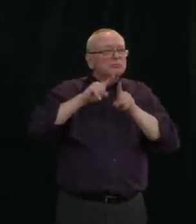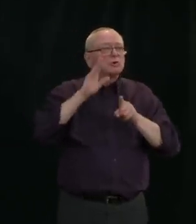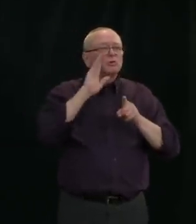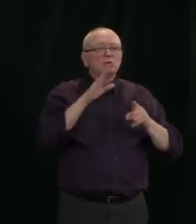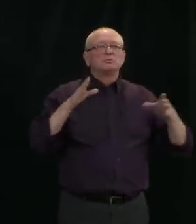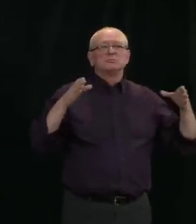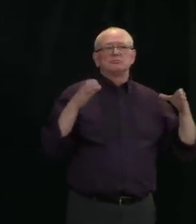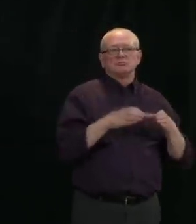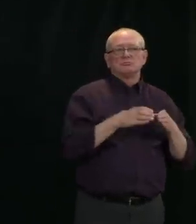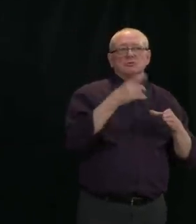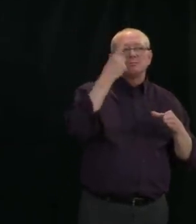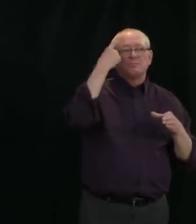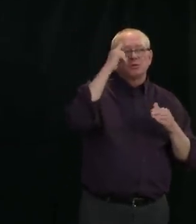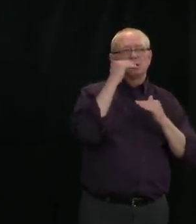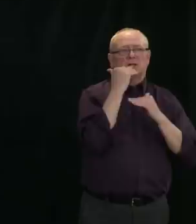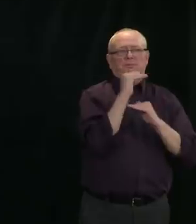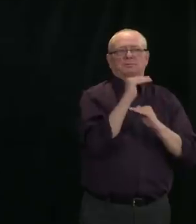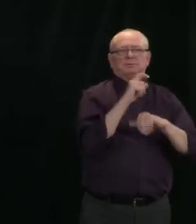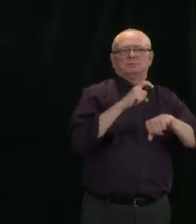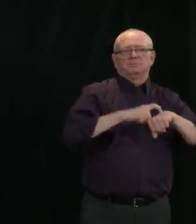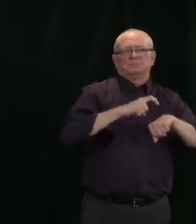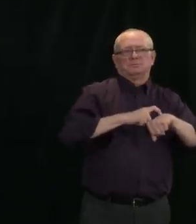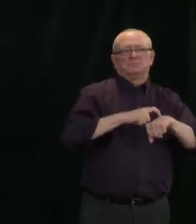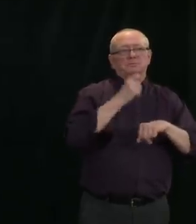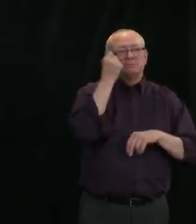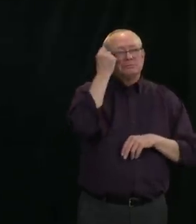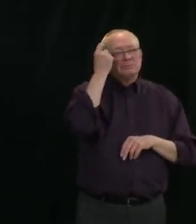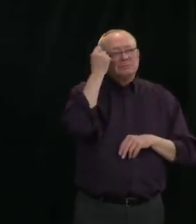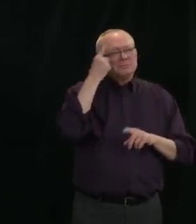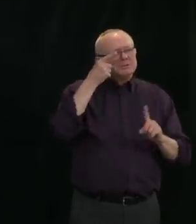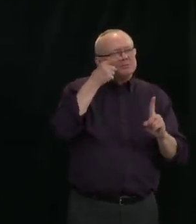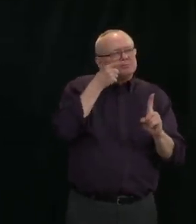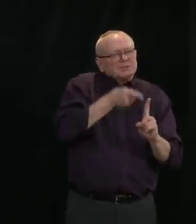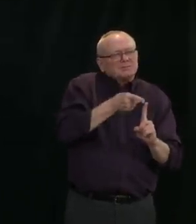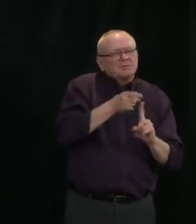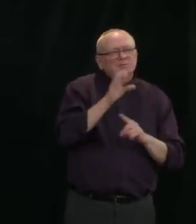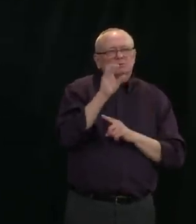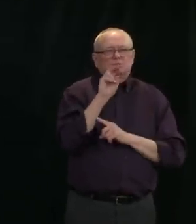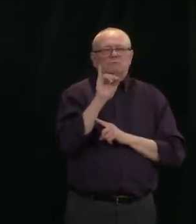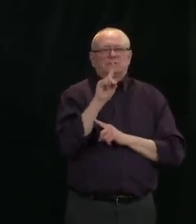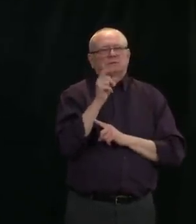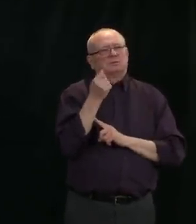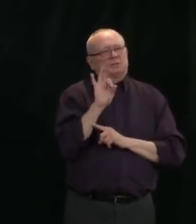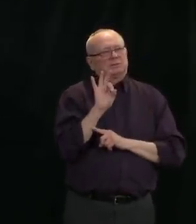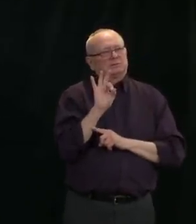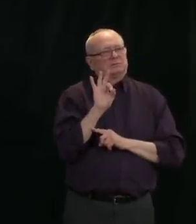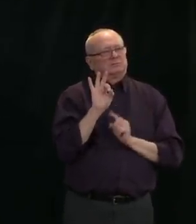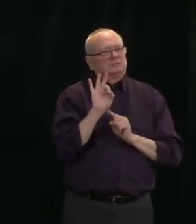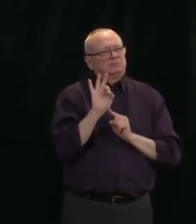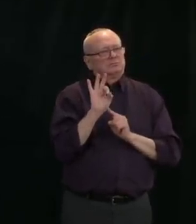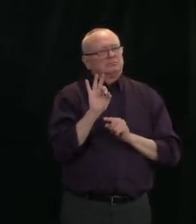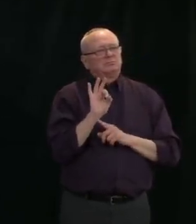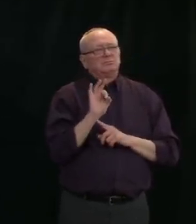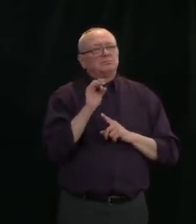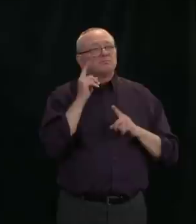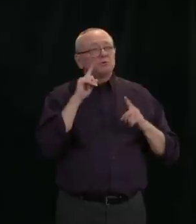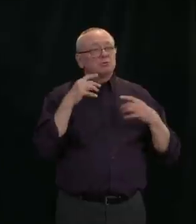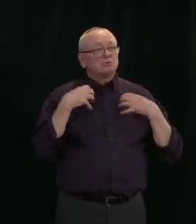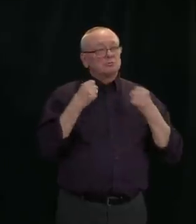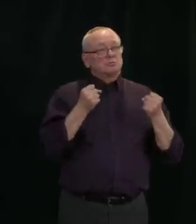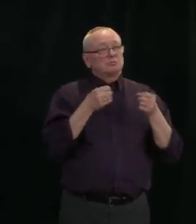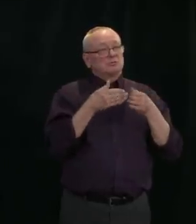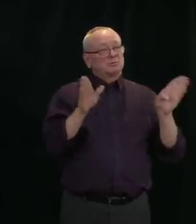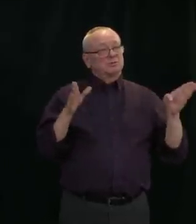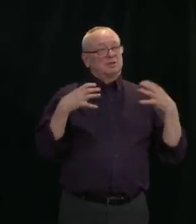primarily for COVID related matters, both on the public health and the economic fronts. But